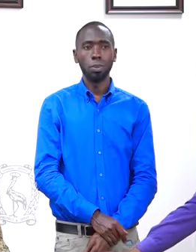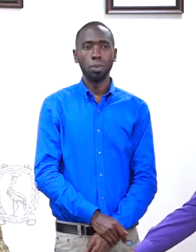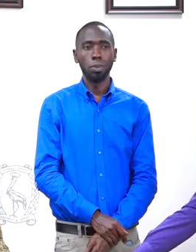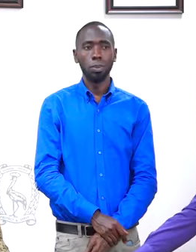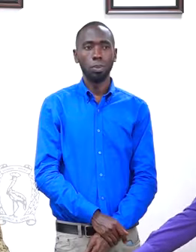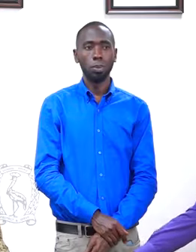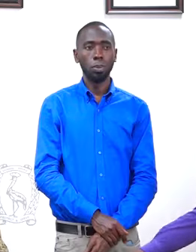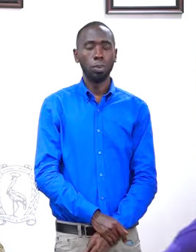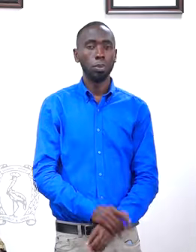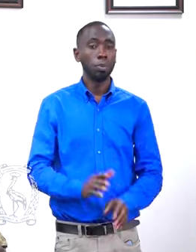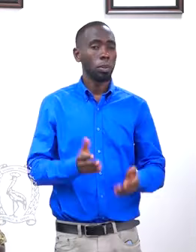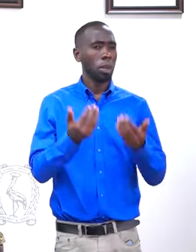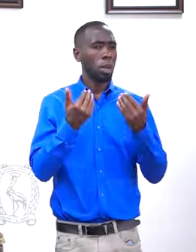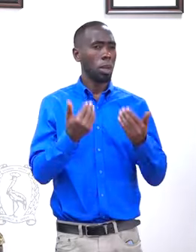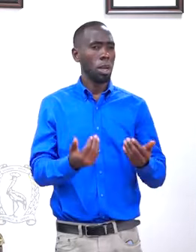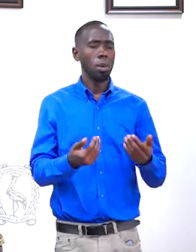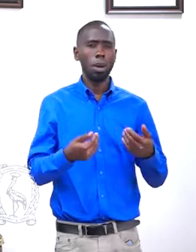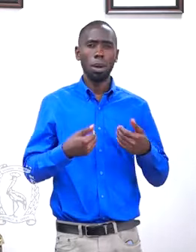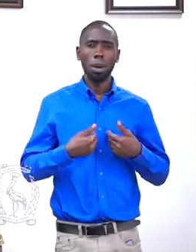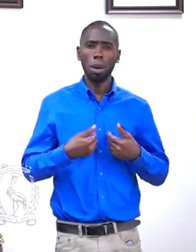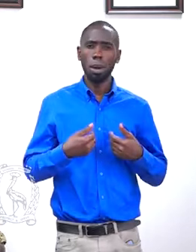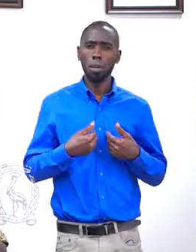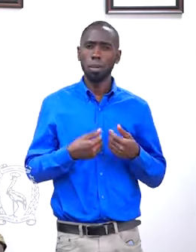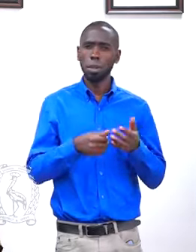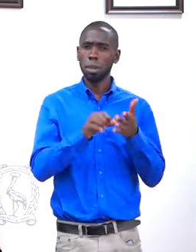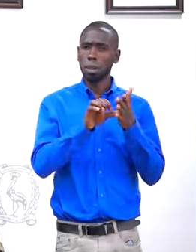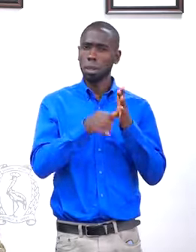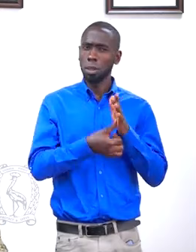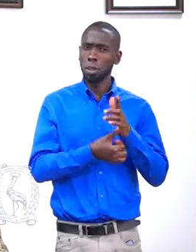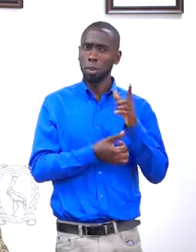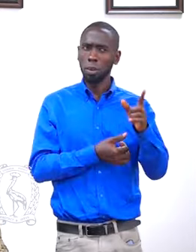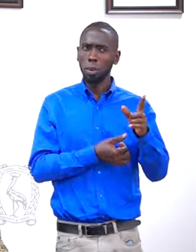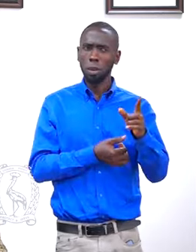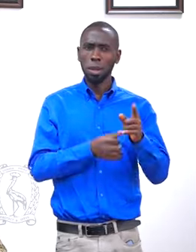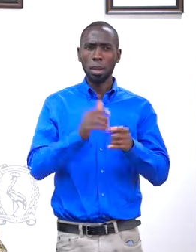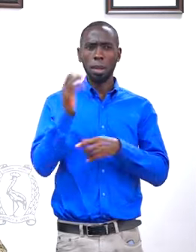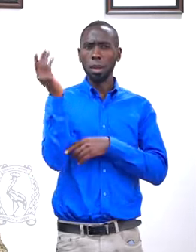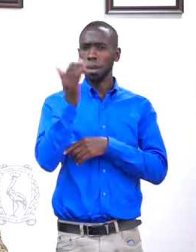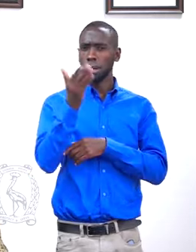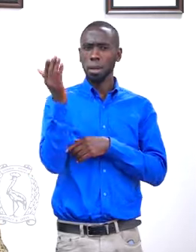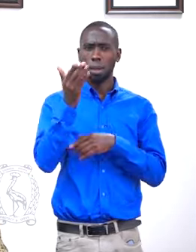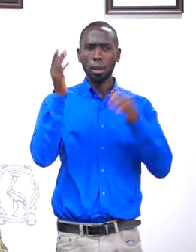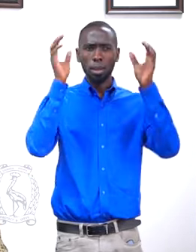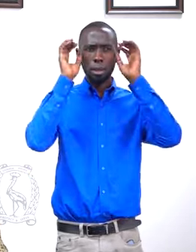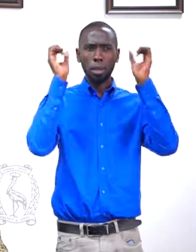Now, there is a matter of a senior lecturer from Chambogo University that has been